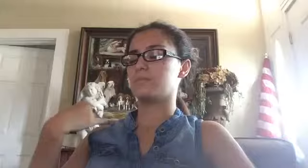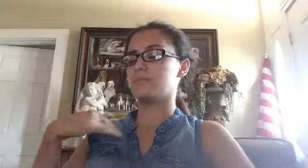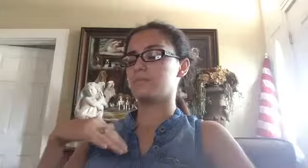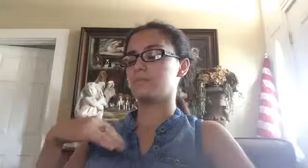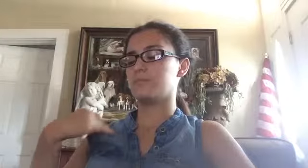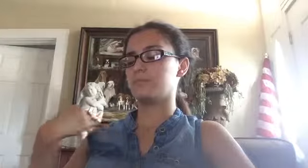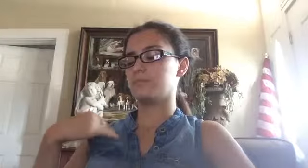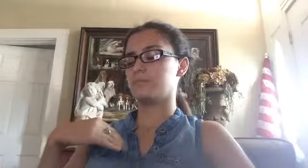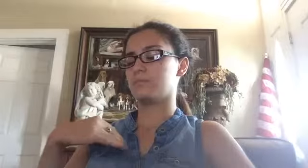heart.